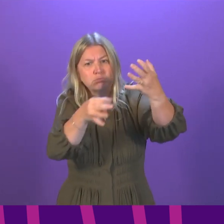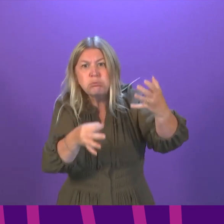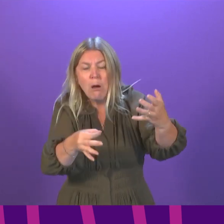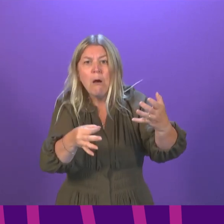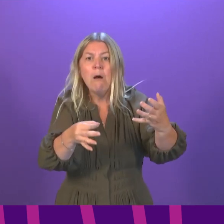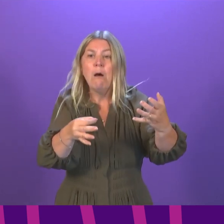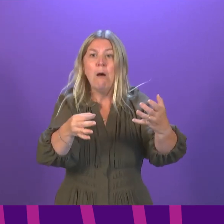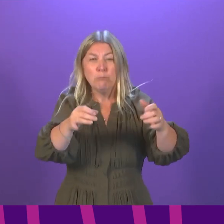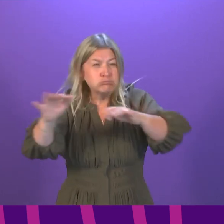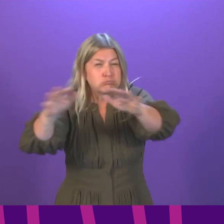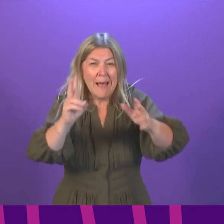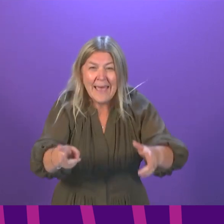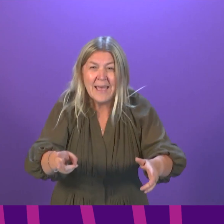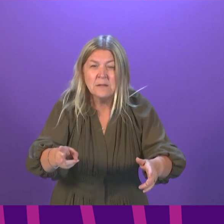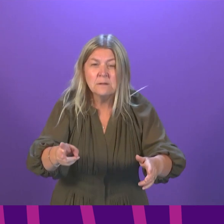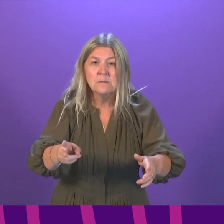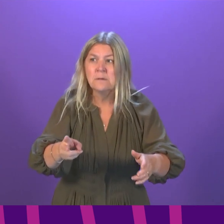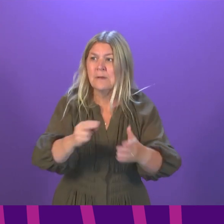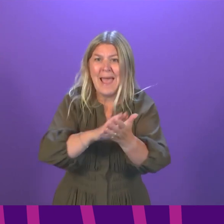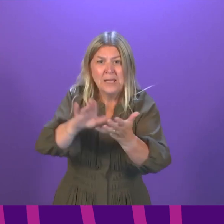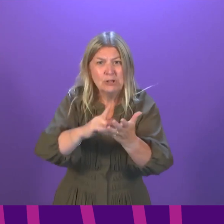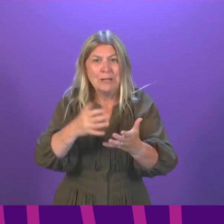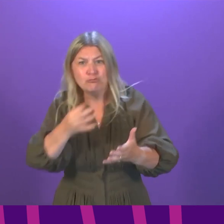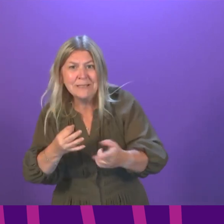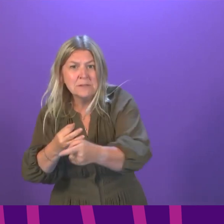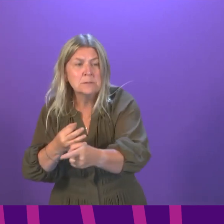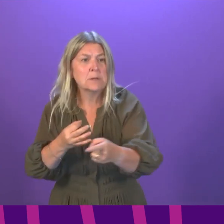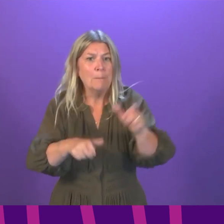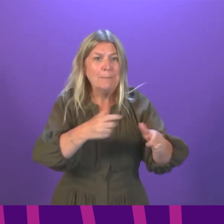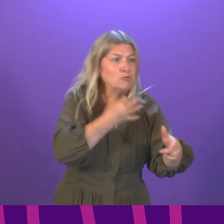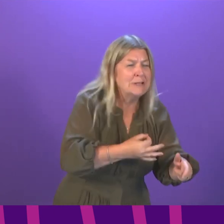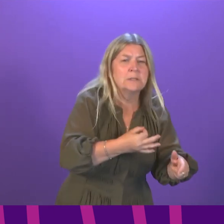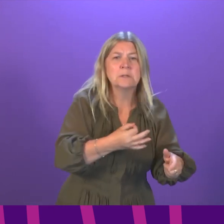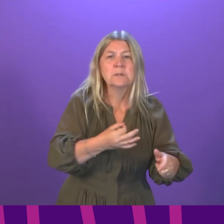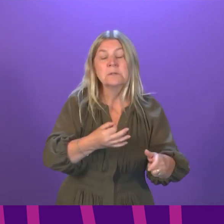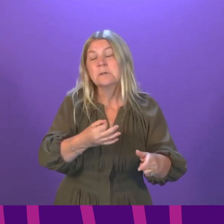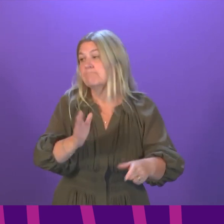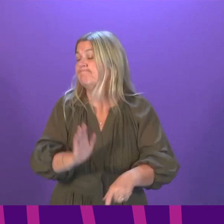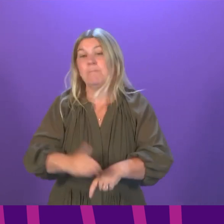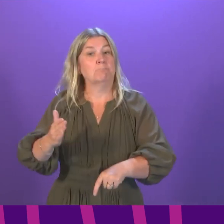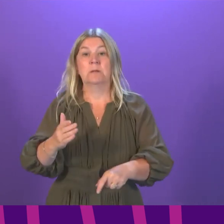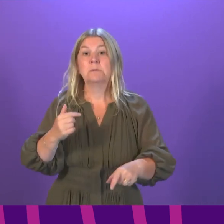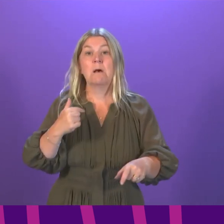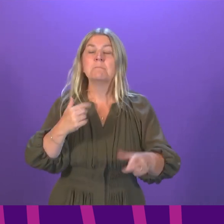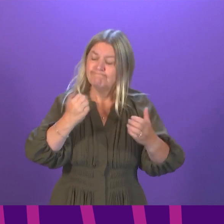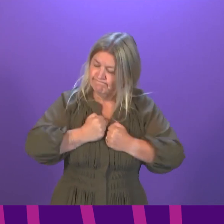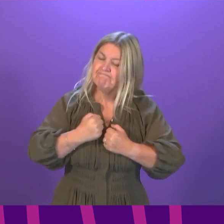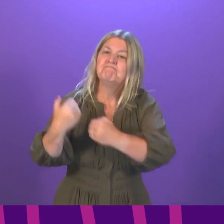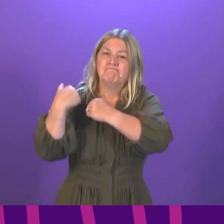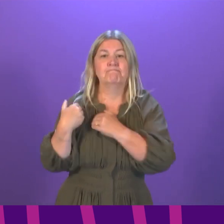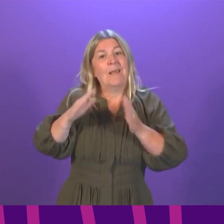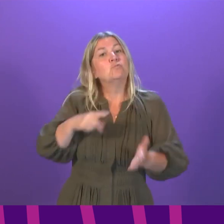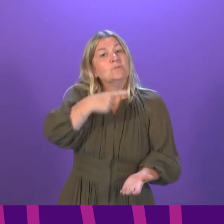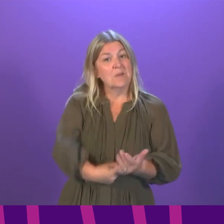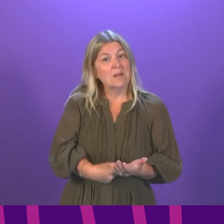health service at risk, then no matter how difficult that would be, no matter how unpopular that might be, I would take that decision